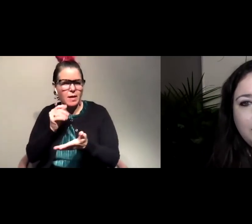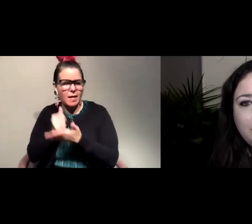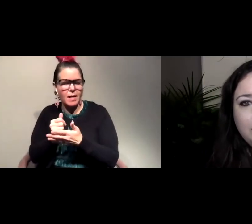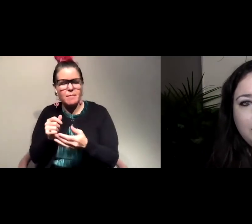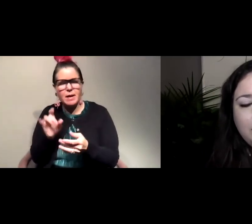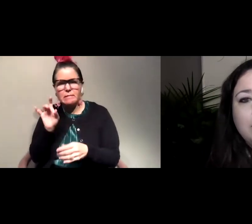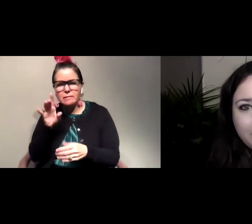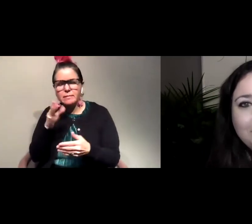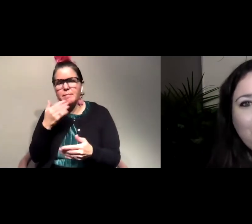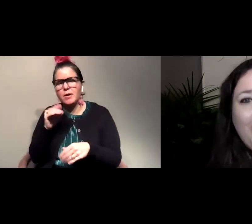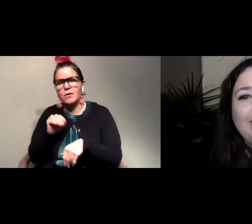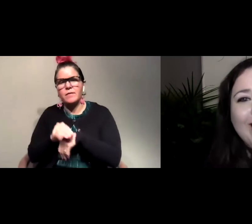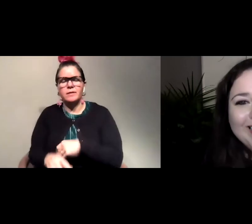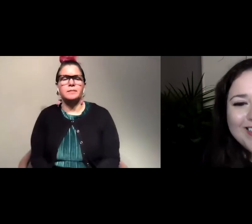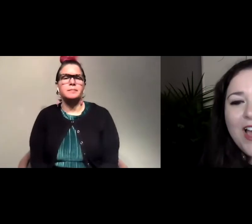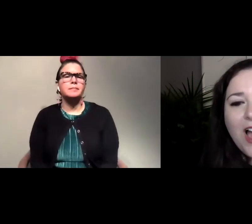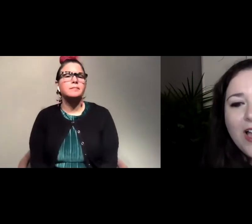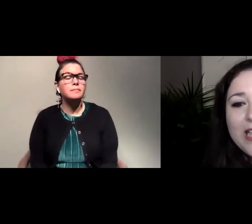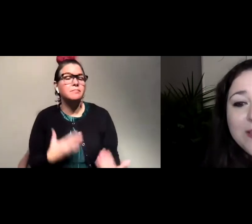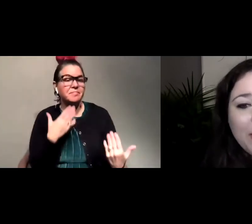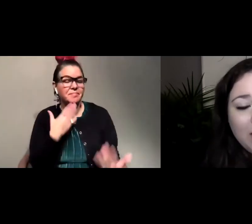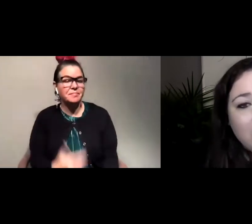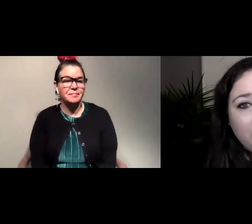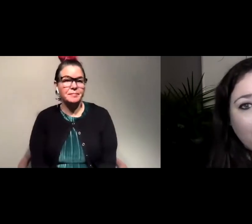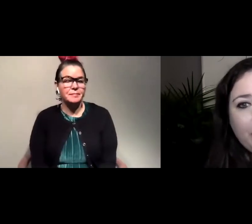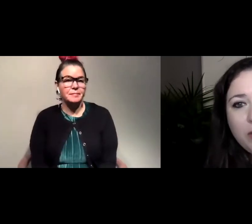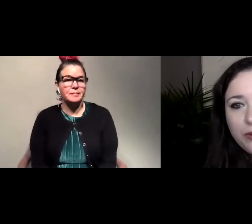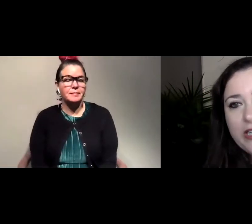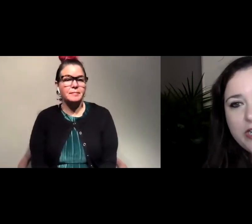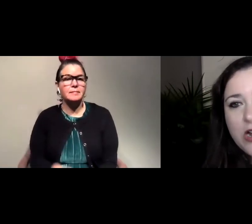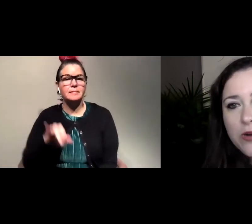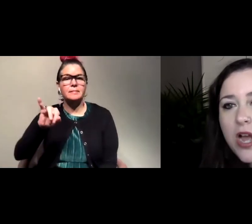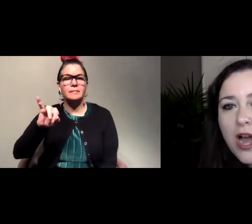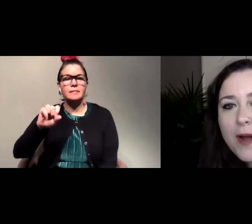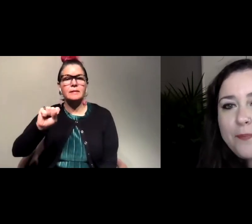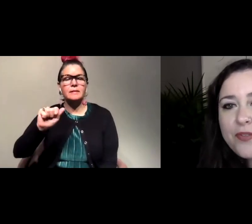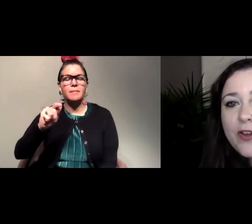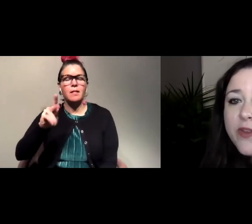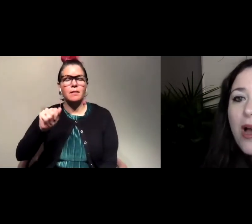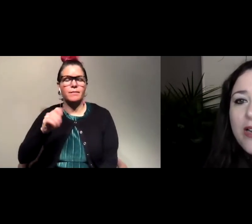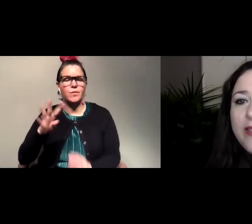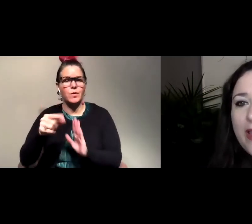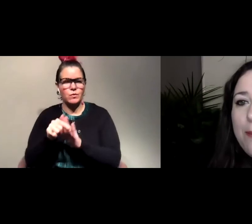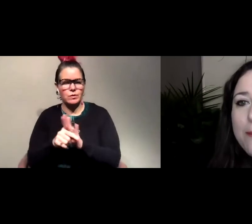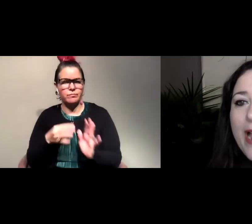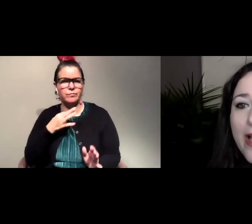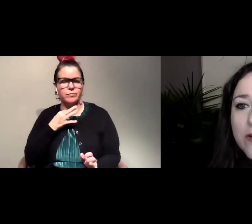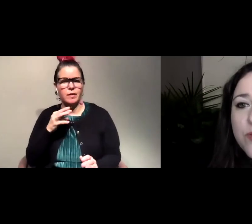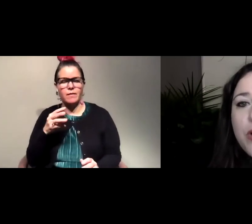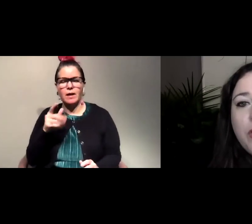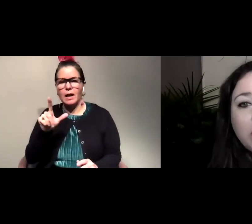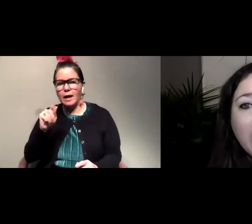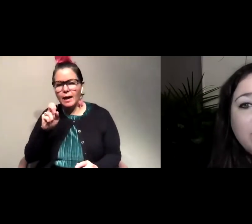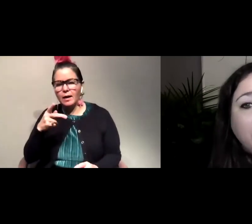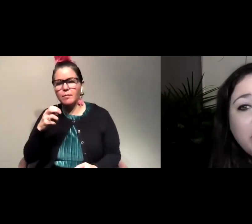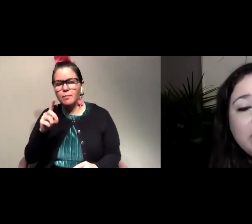you better advice great thanks Isabella a fourth grader would like to know there's a pond and lake by my house